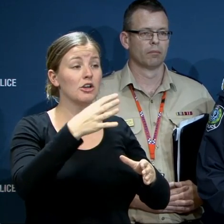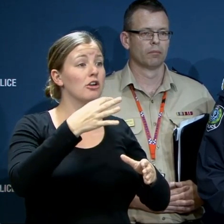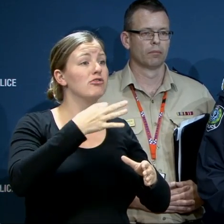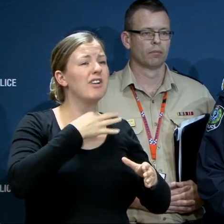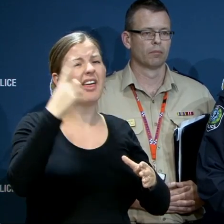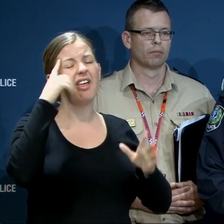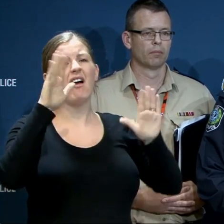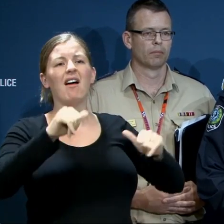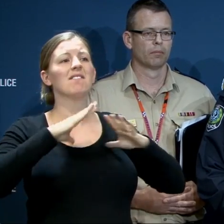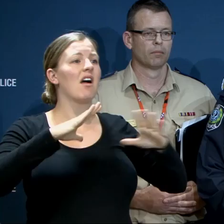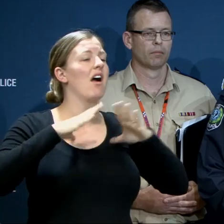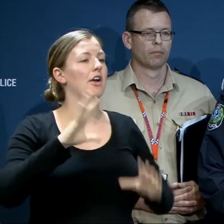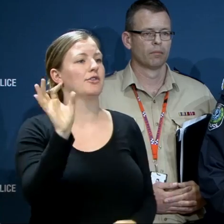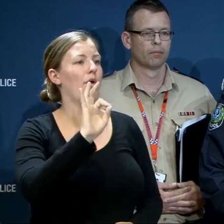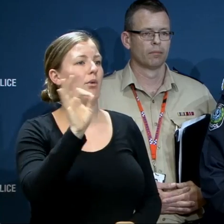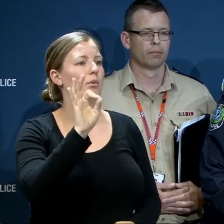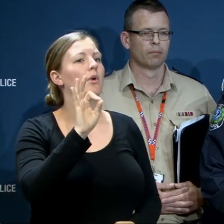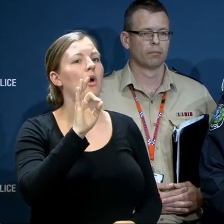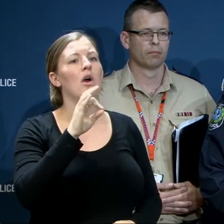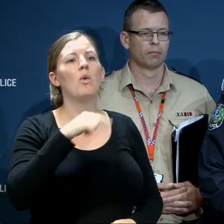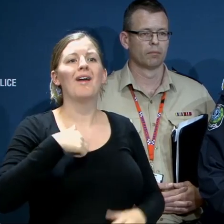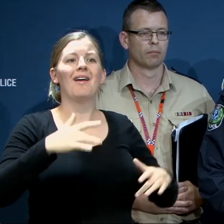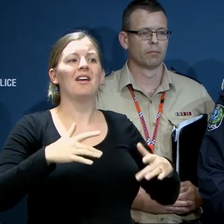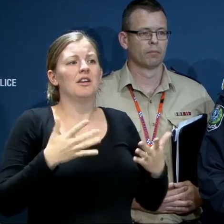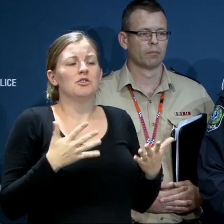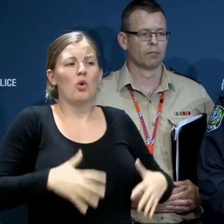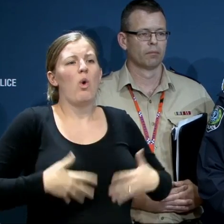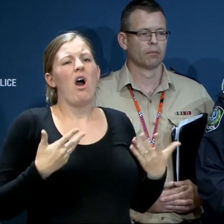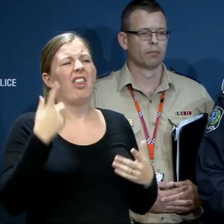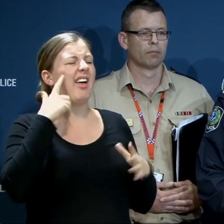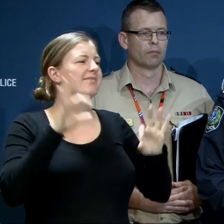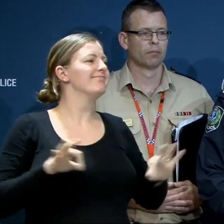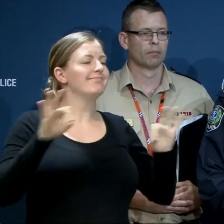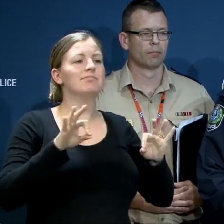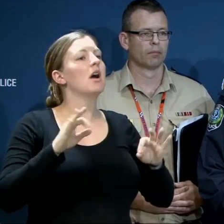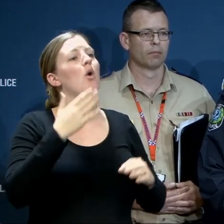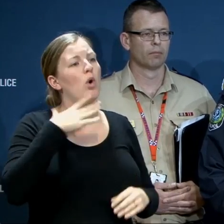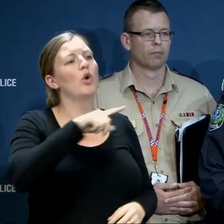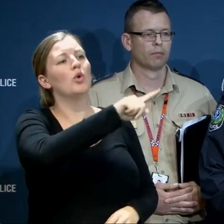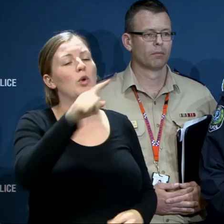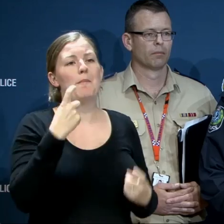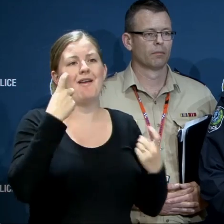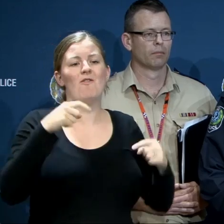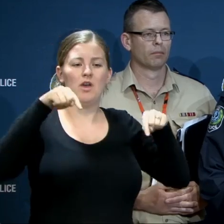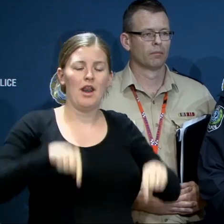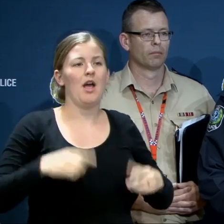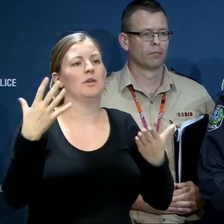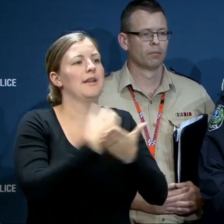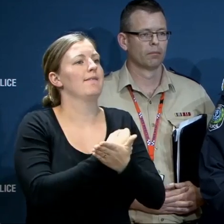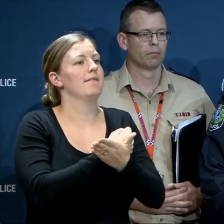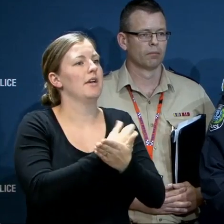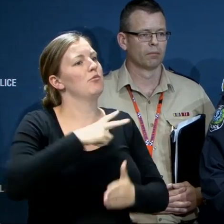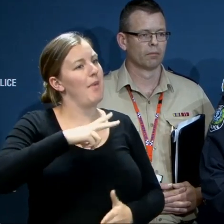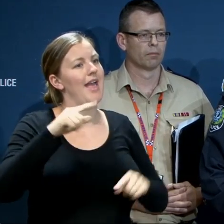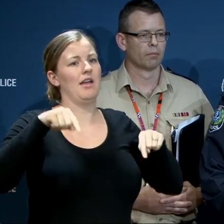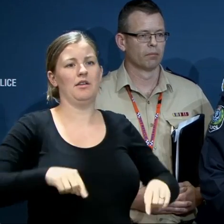take that chance that this event will miss the wider metropolitan area and for people to take precautionary measures now will enable them to